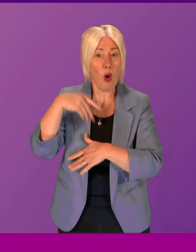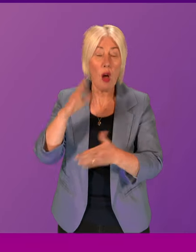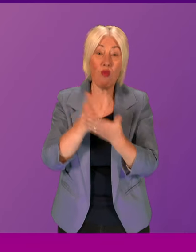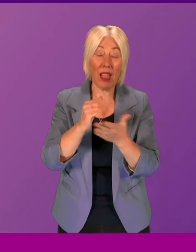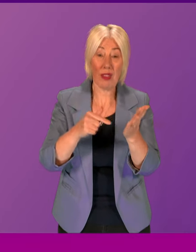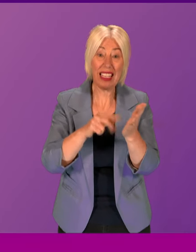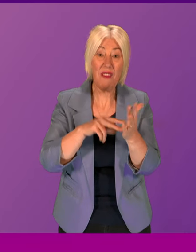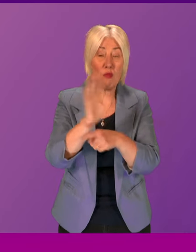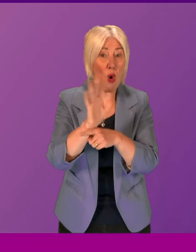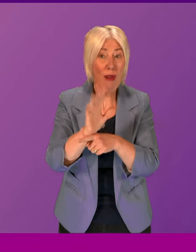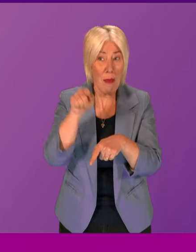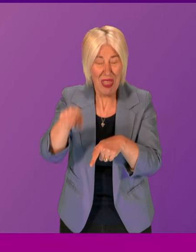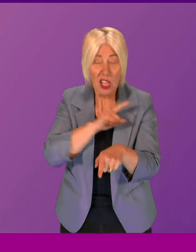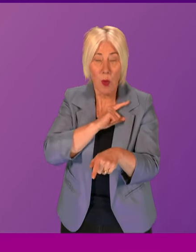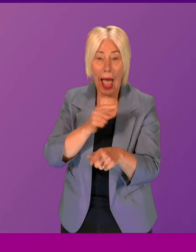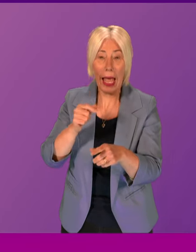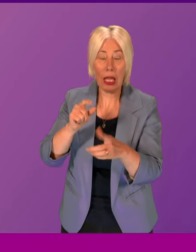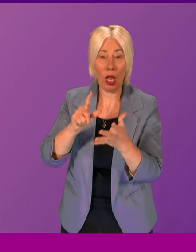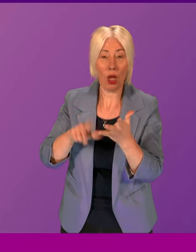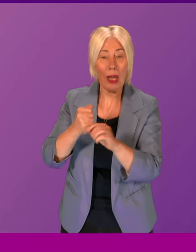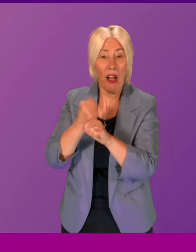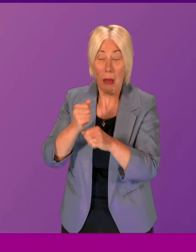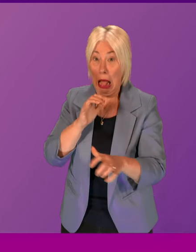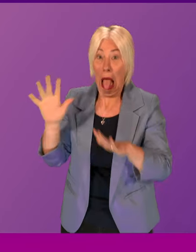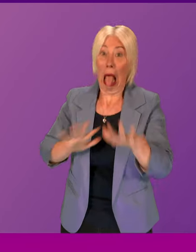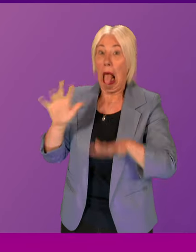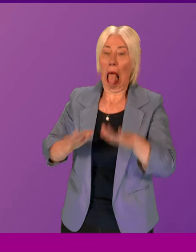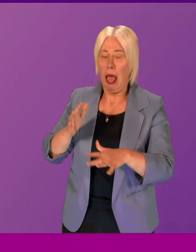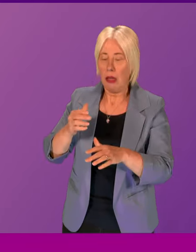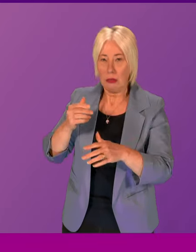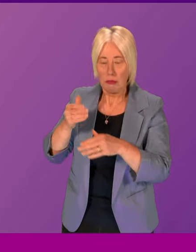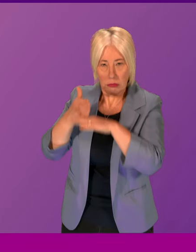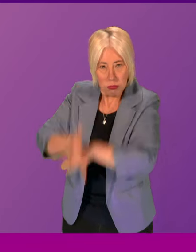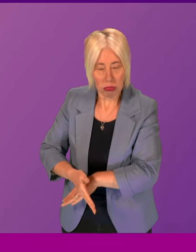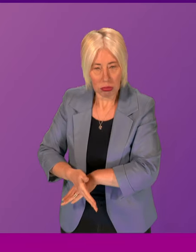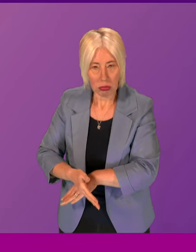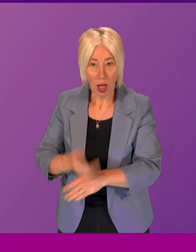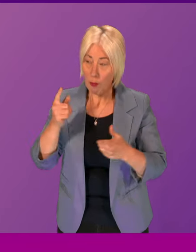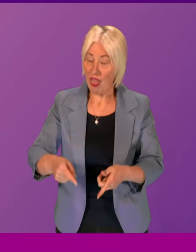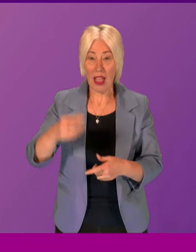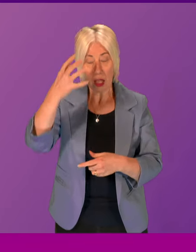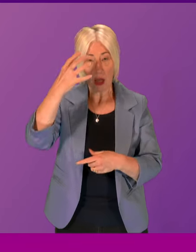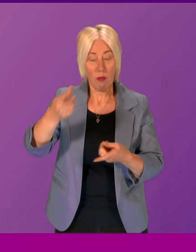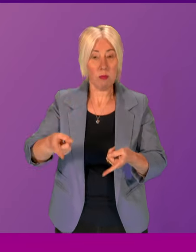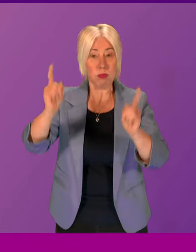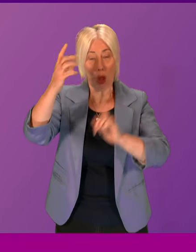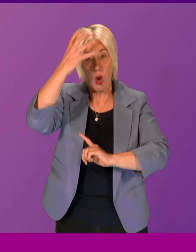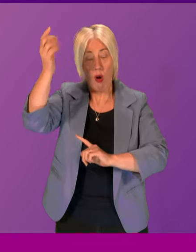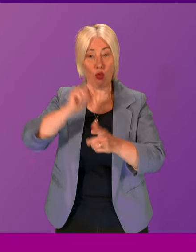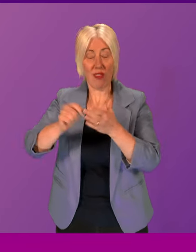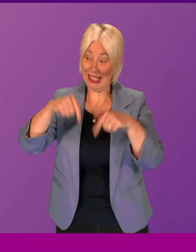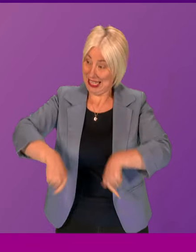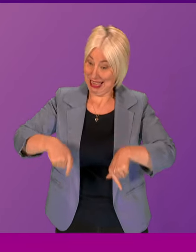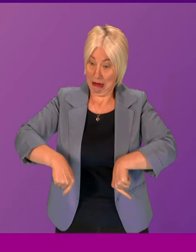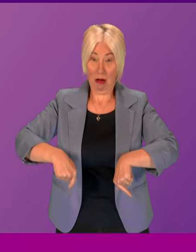And let's go back to the point, of course, that the Lord Advocate made, I think very clearly in this chamber that the Crown was, in her